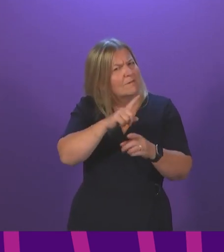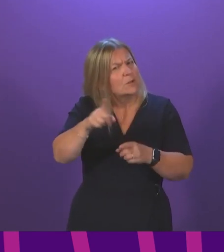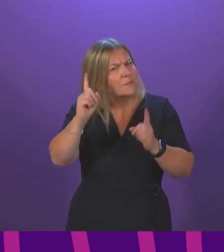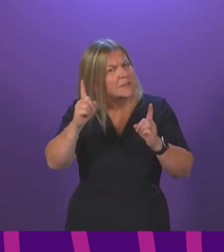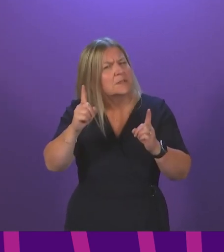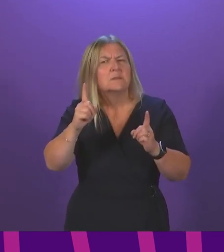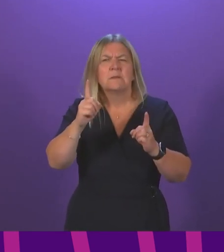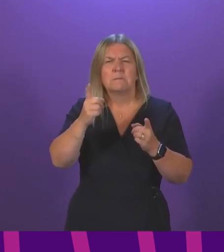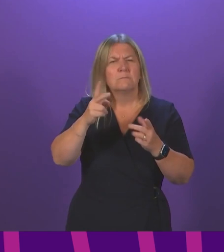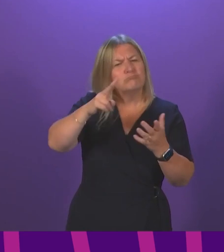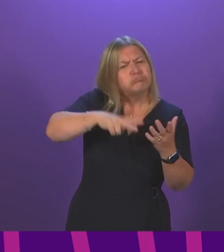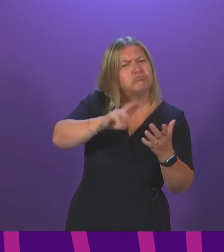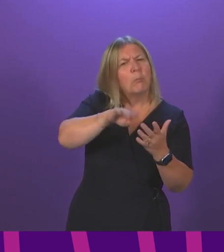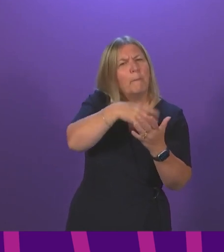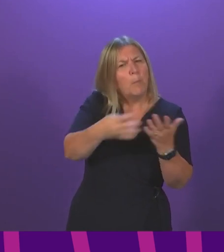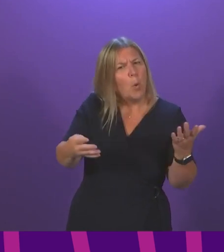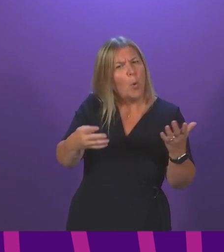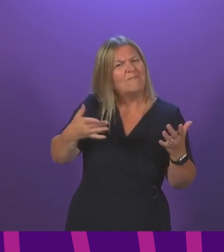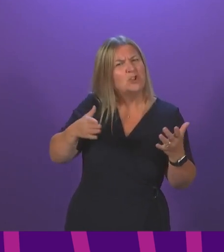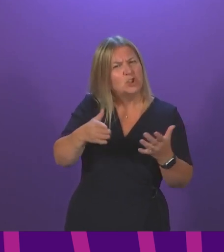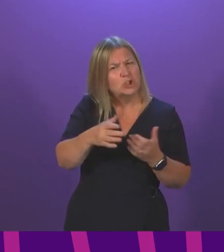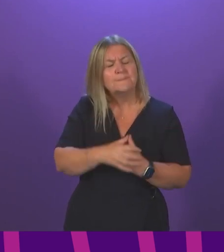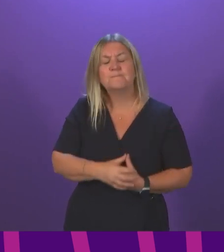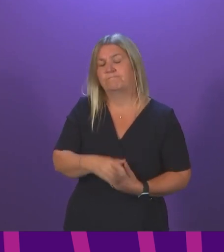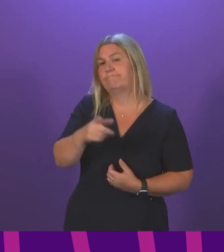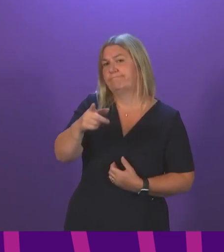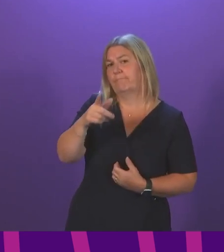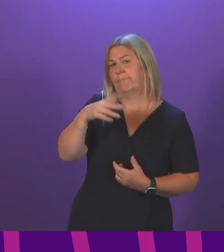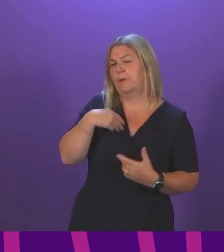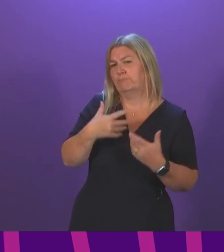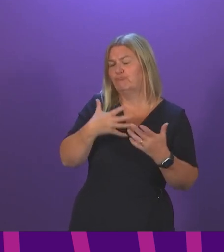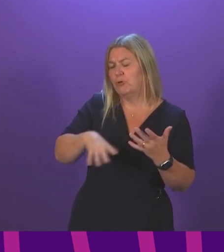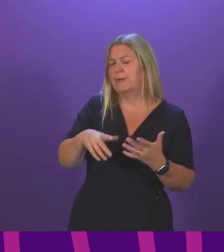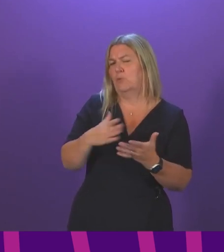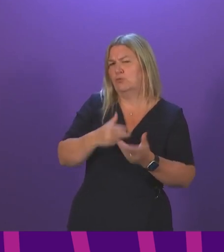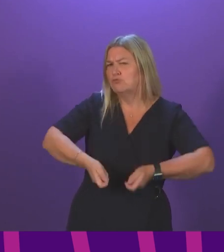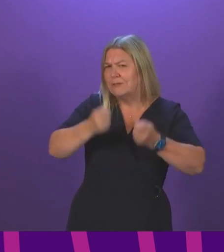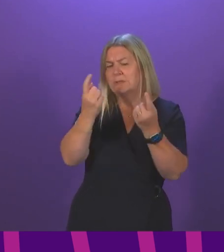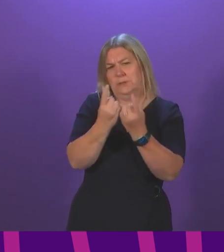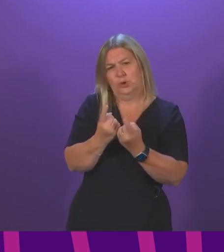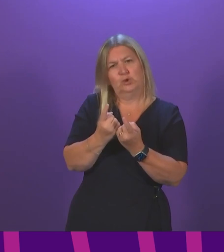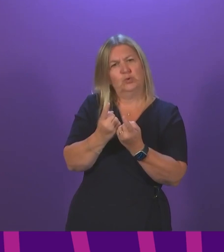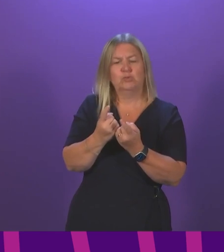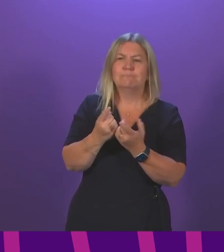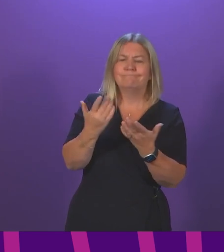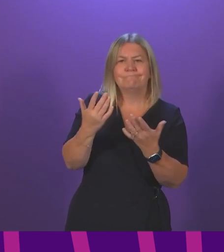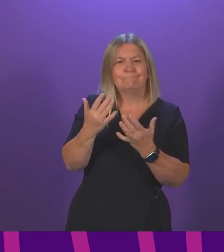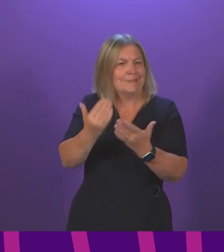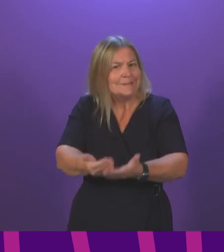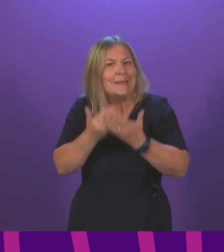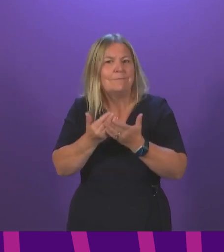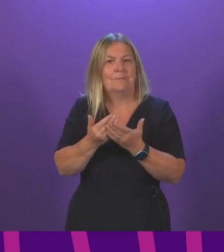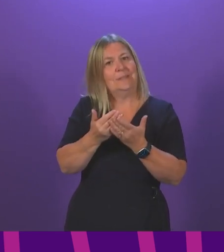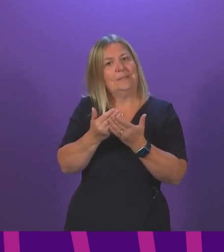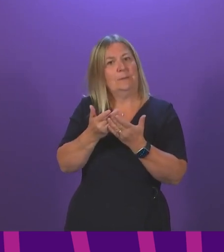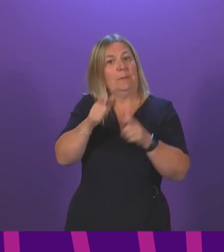poem on fishing, has raised with me concerns about the safety of fishermen, including some of his friends. There are reports of non-UK fishing